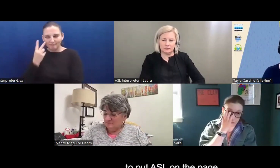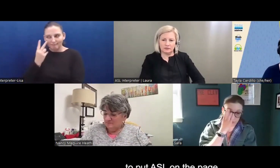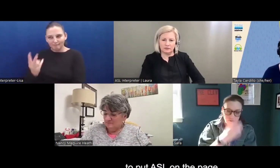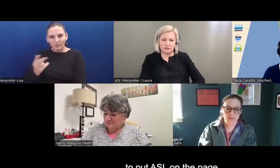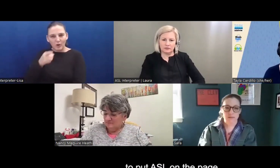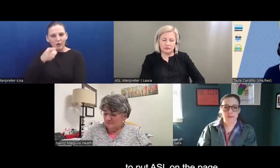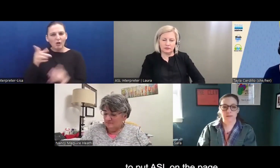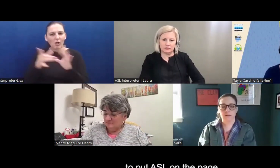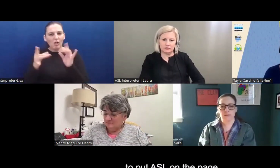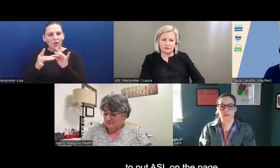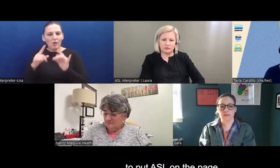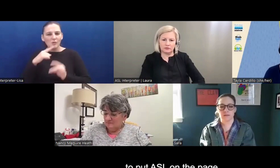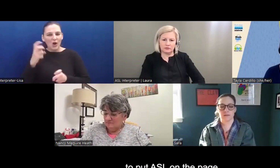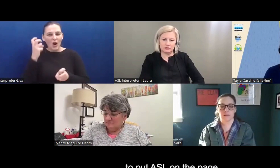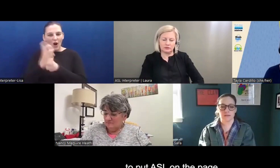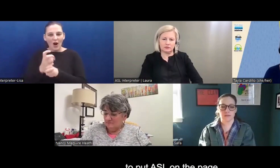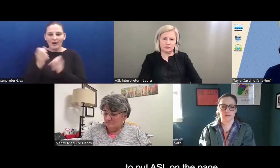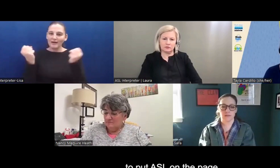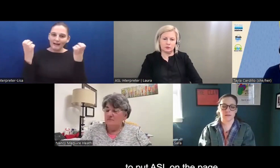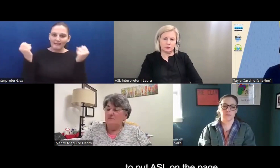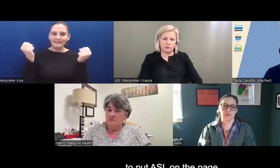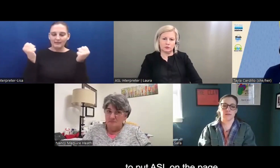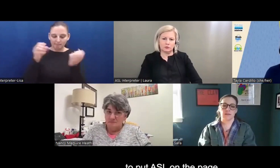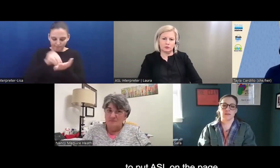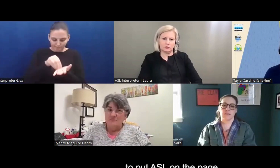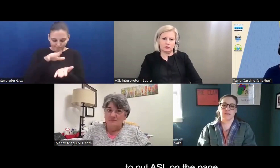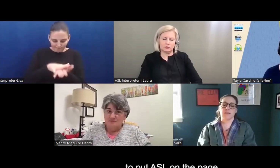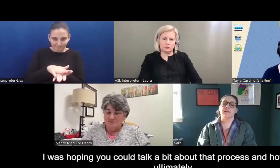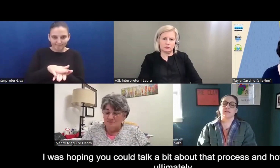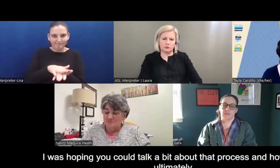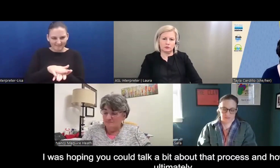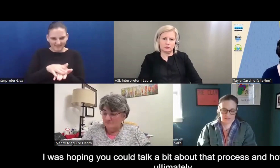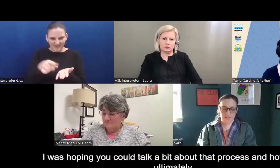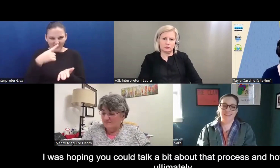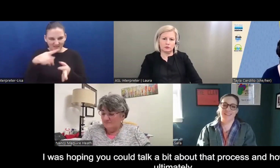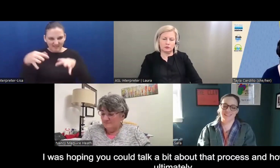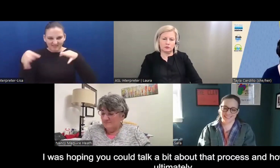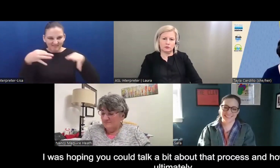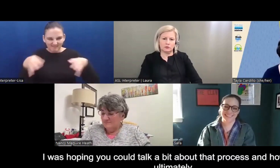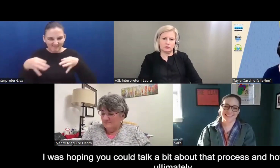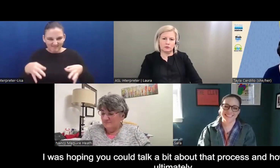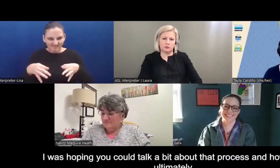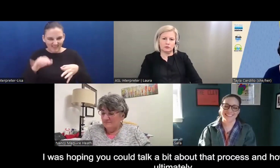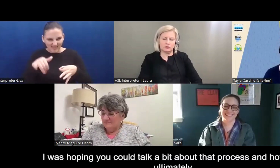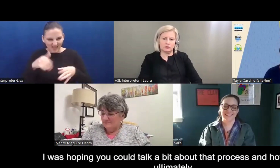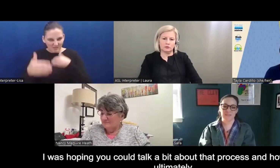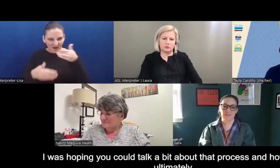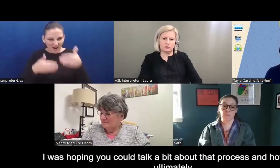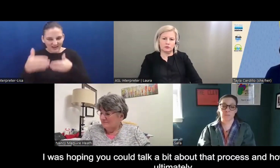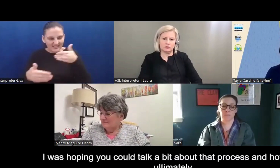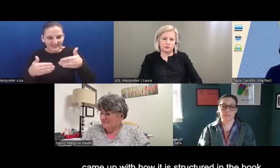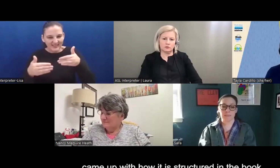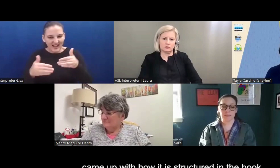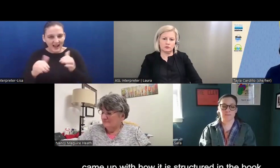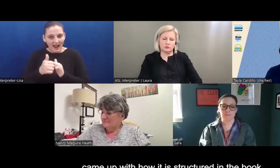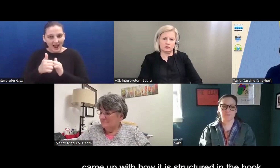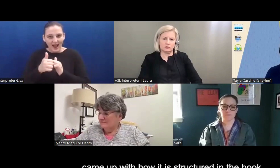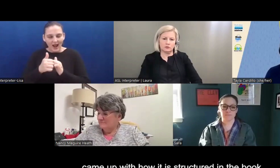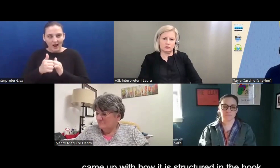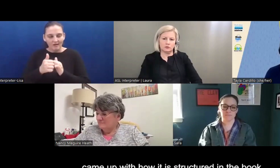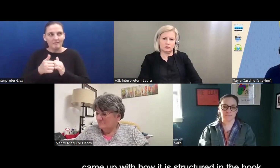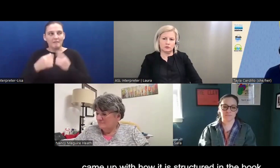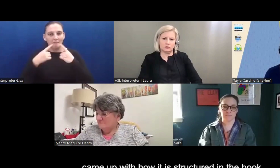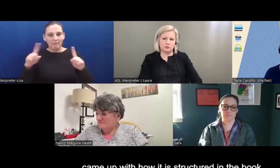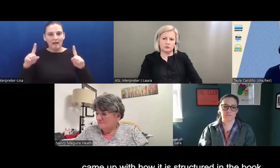put ASL on the page. So I was hoping you could talk a little bit about that process and how you ultimately came